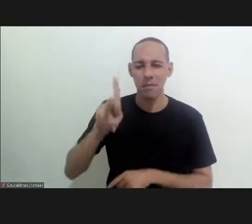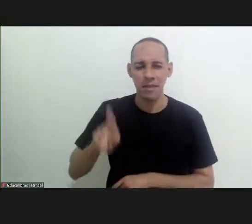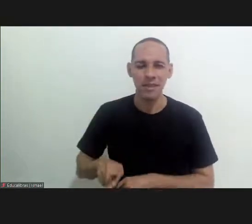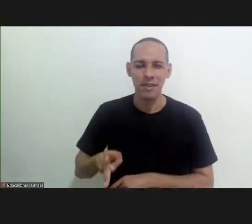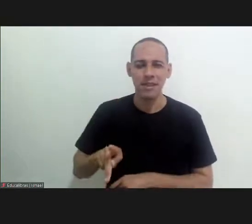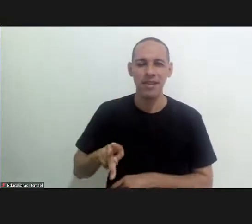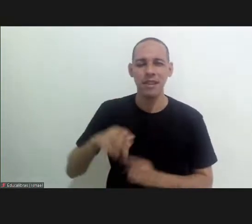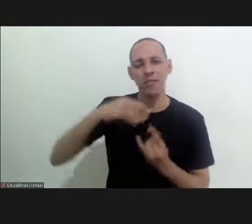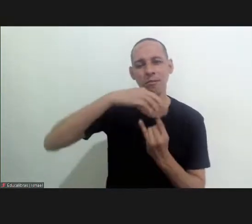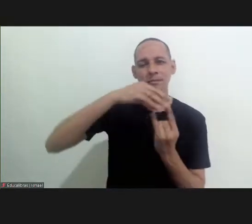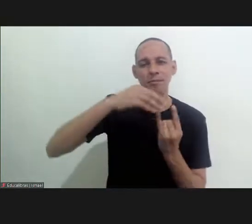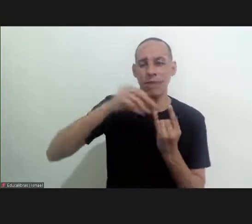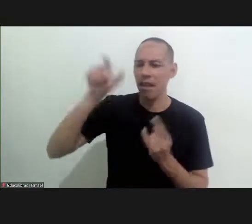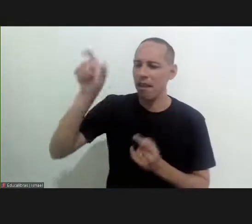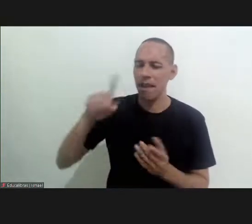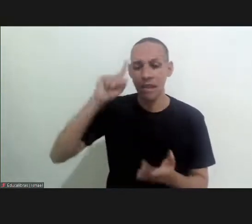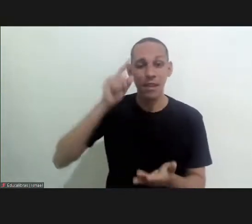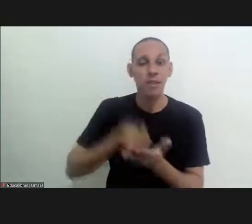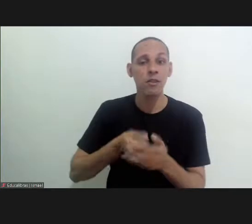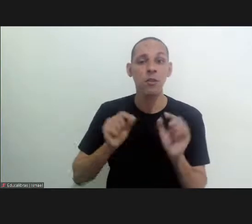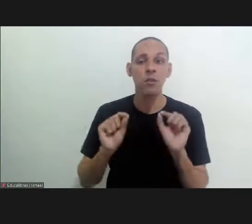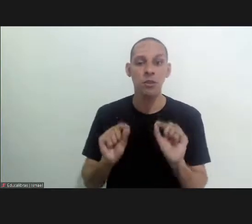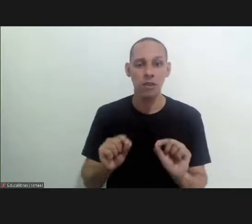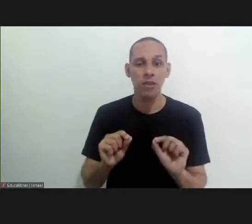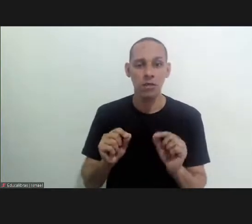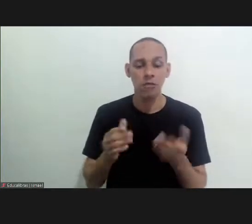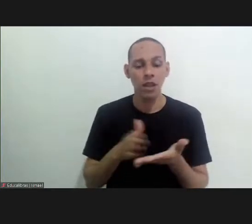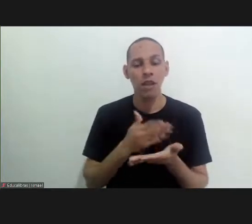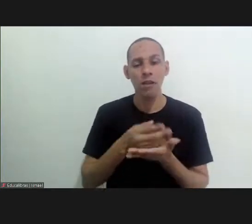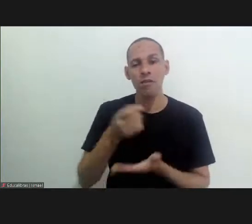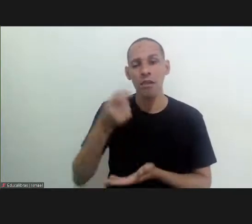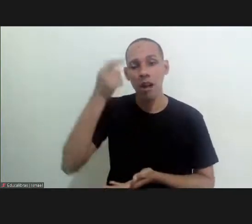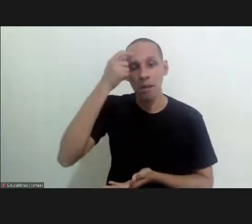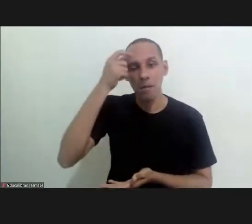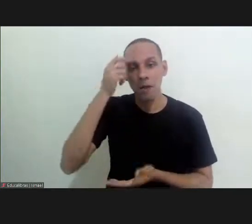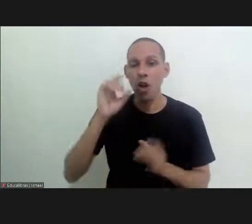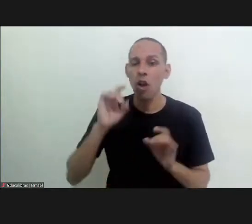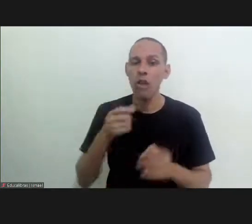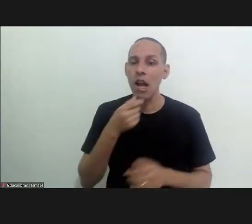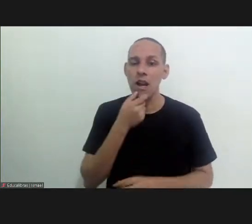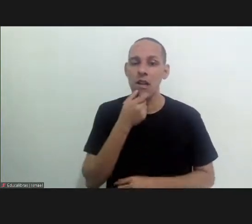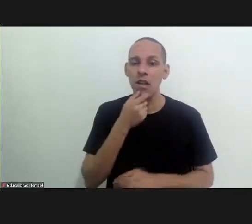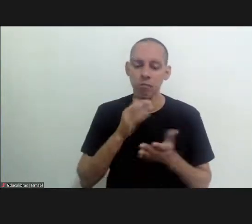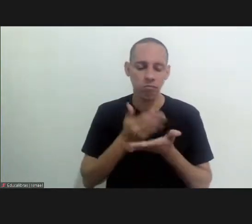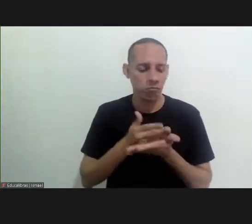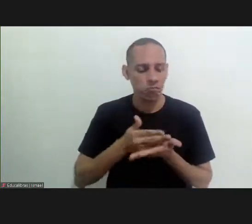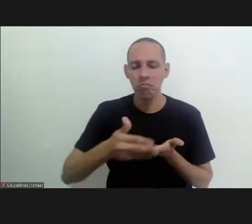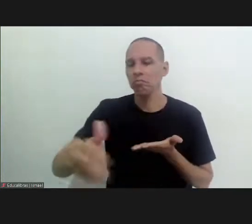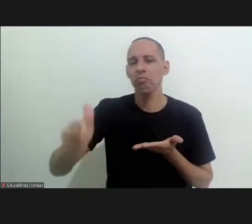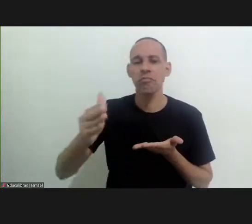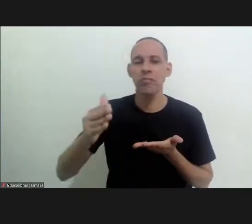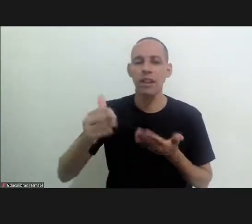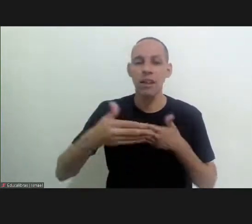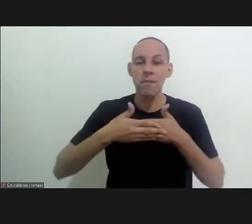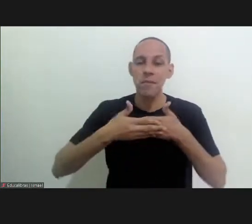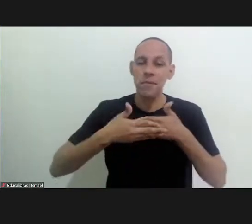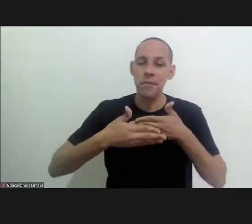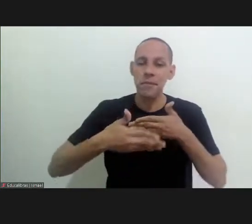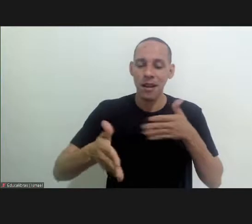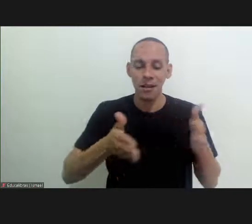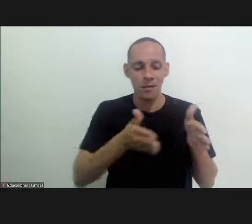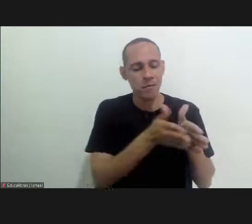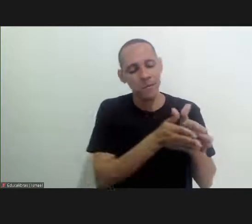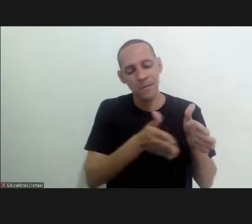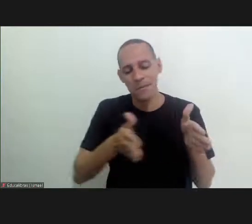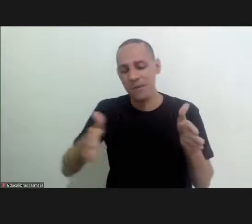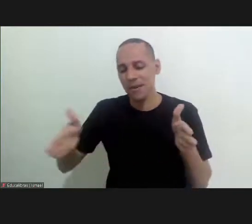decision of uh the fact that memoria's journal would only publish its articles articles in english and that has been the case